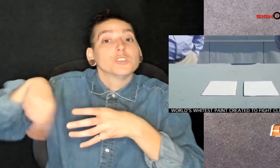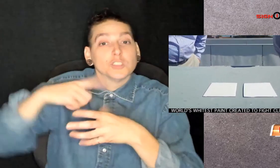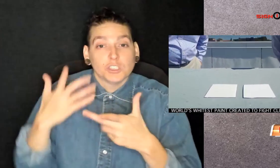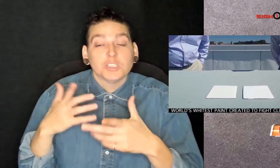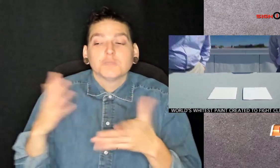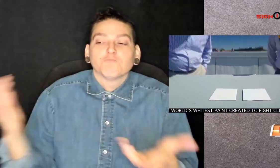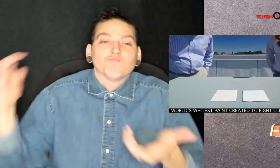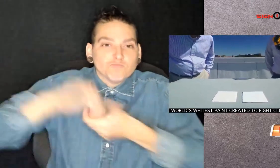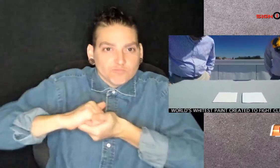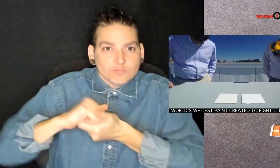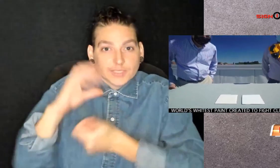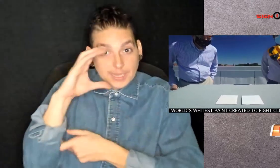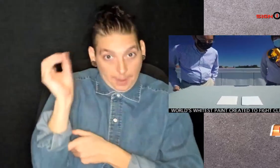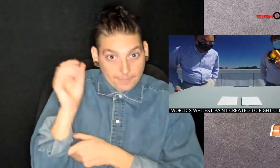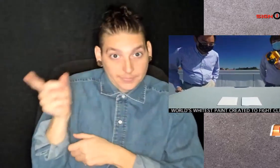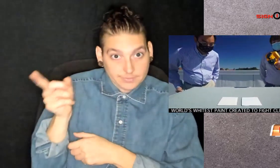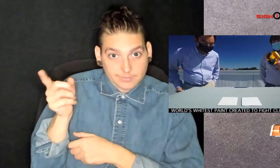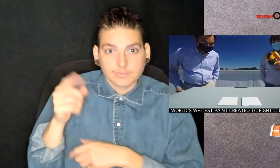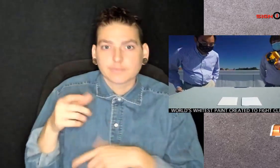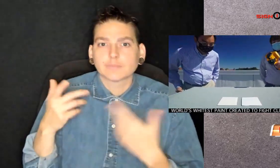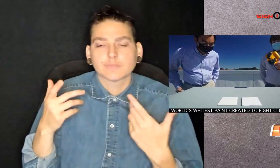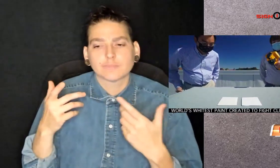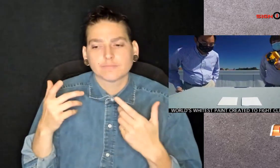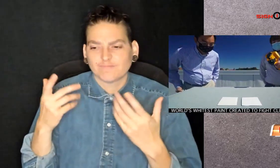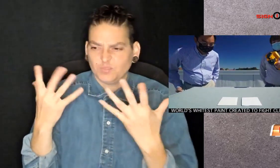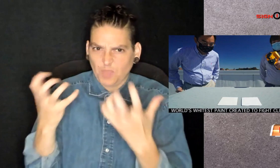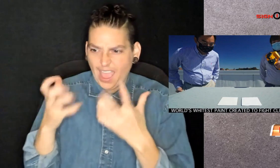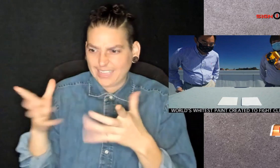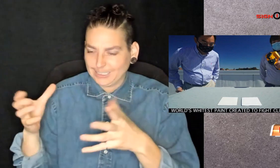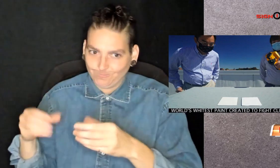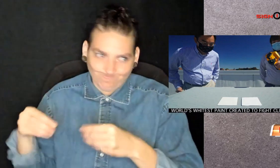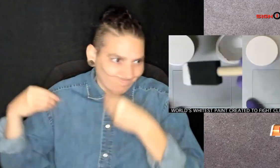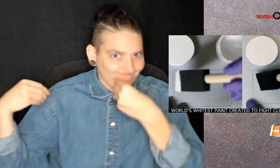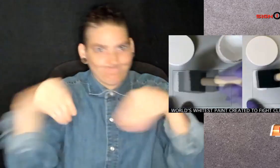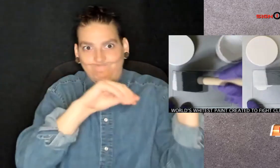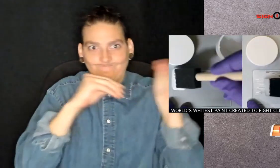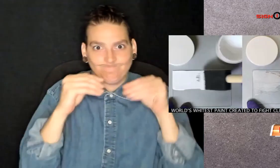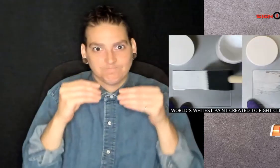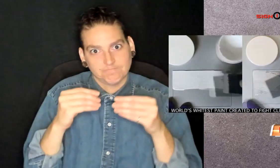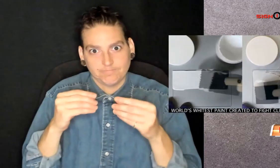researchers have partnered with a company to get this paint on the market soon.